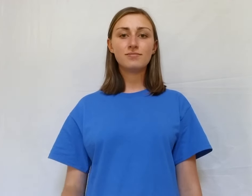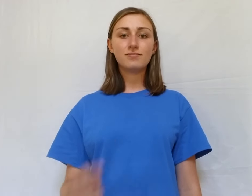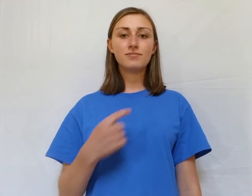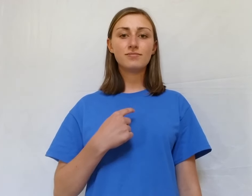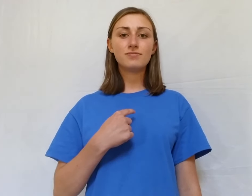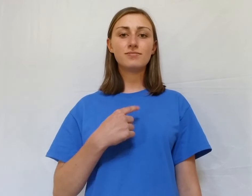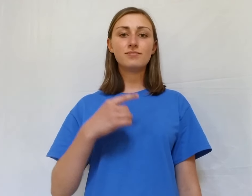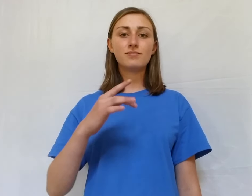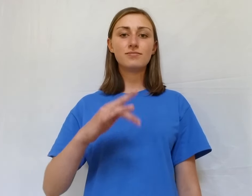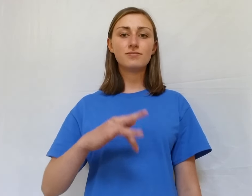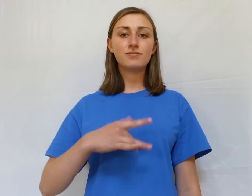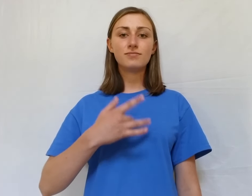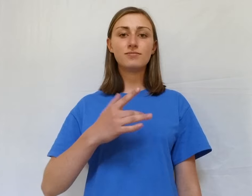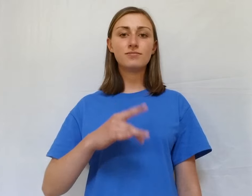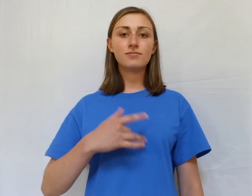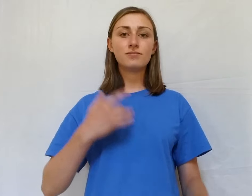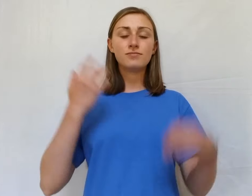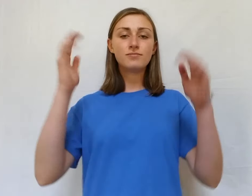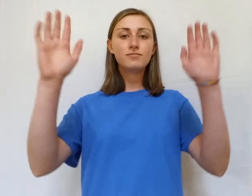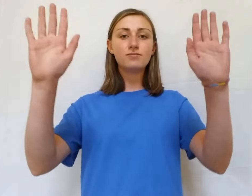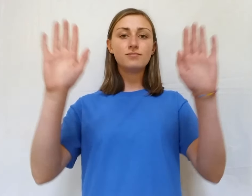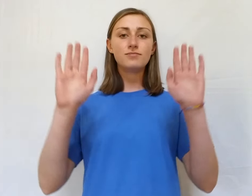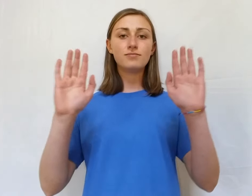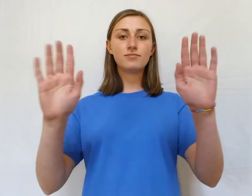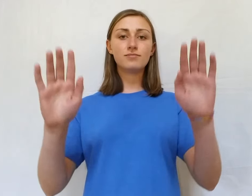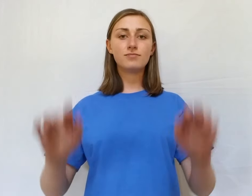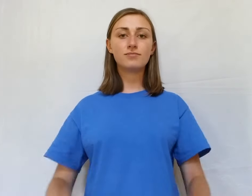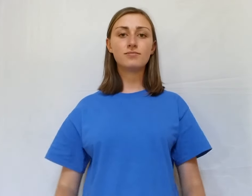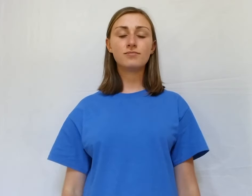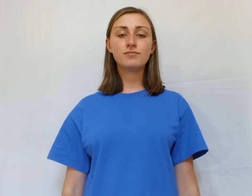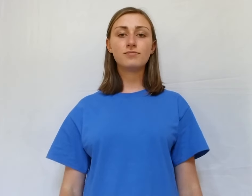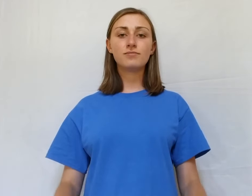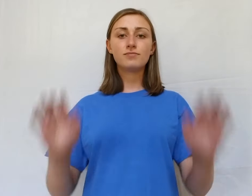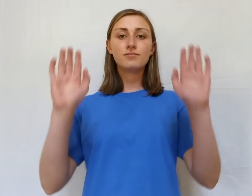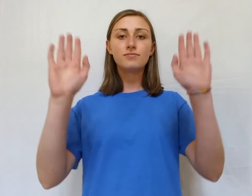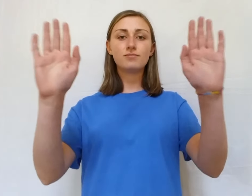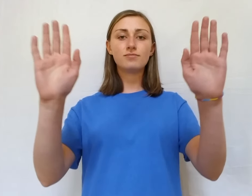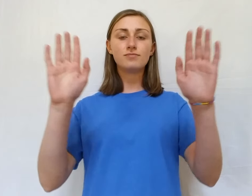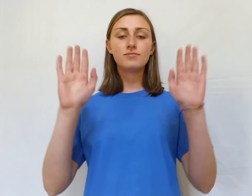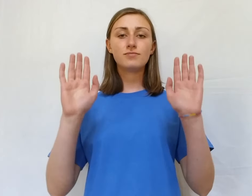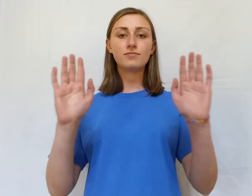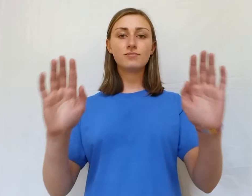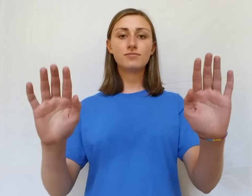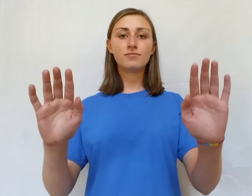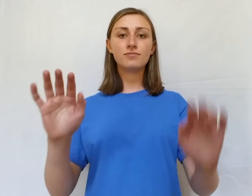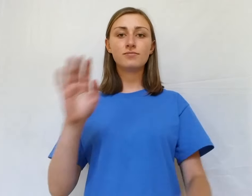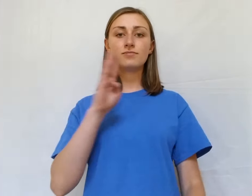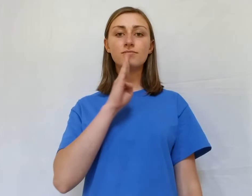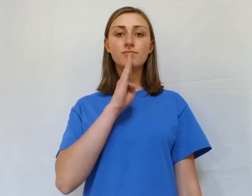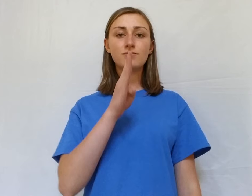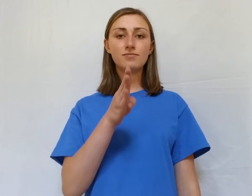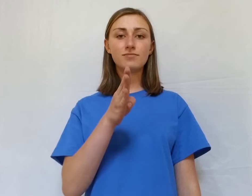I feel wonderful As wonderful can be